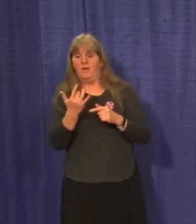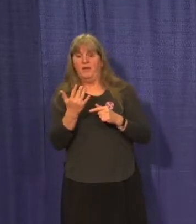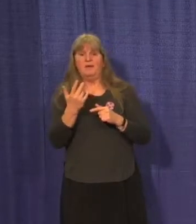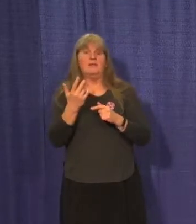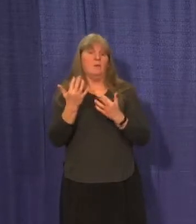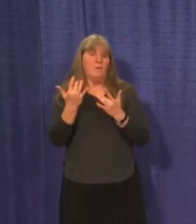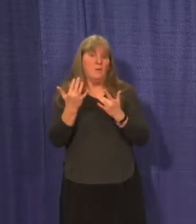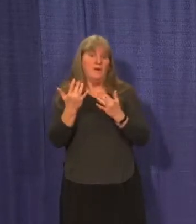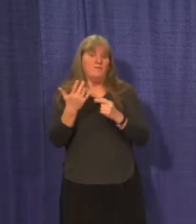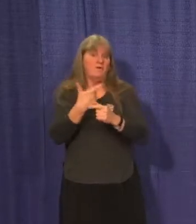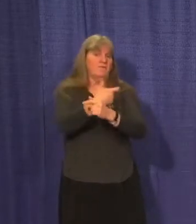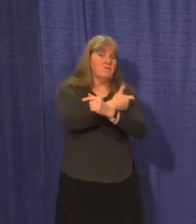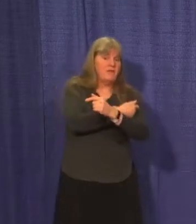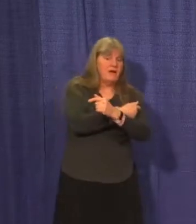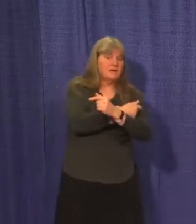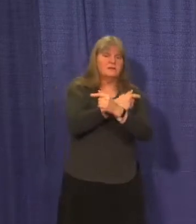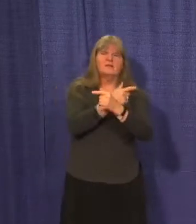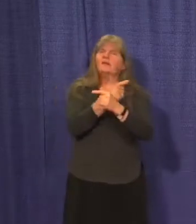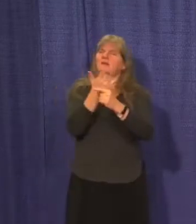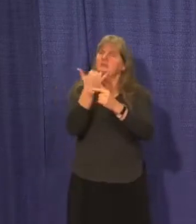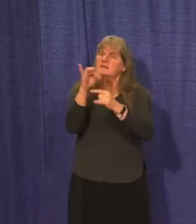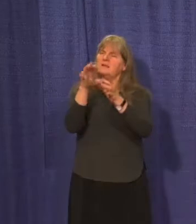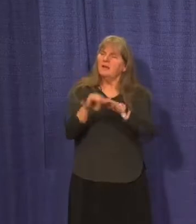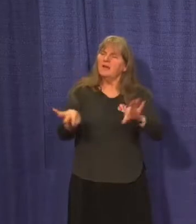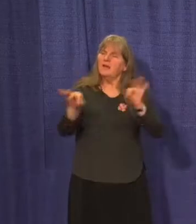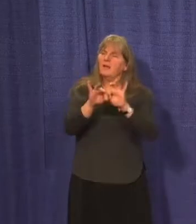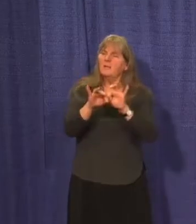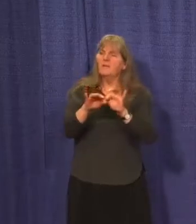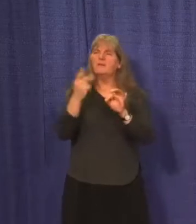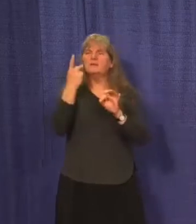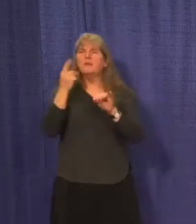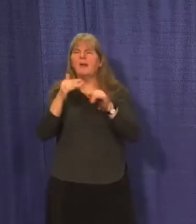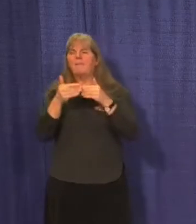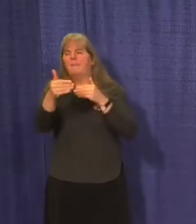vaccine, we need to be well aware of the challenges ahead of us.